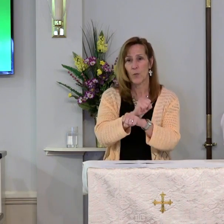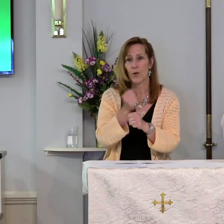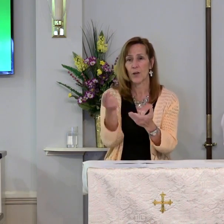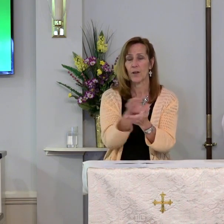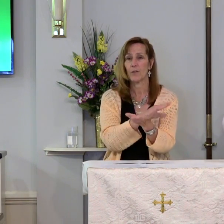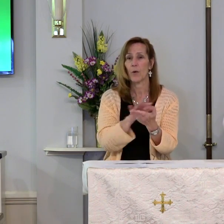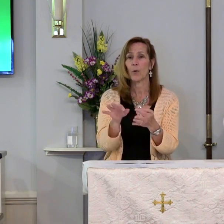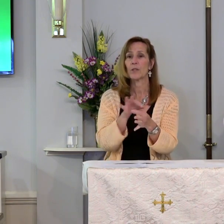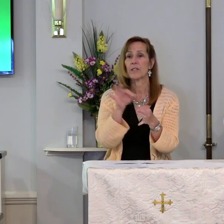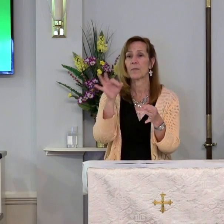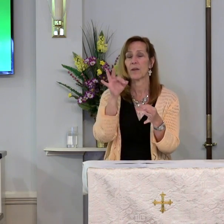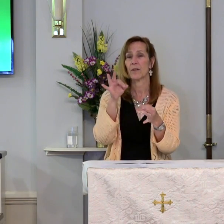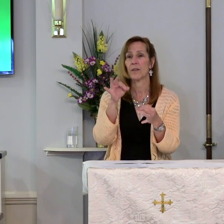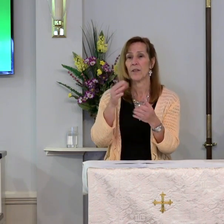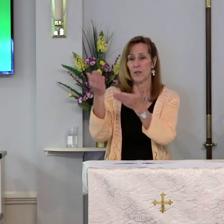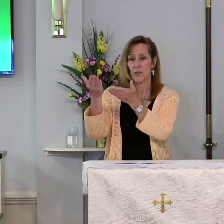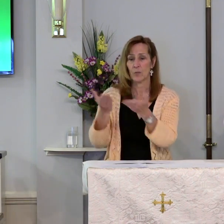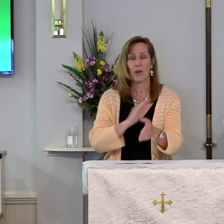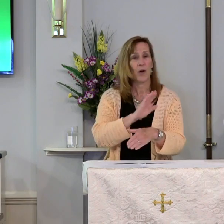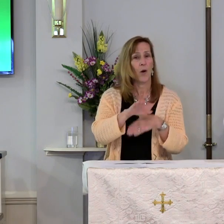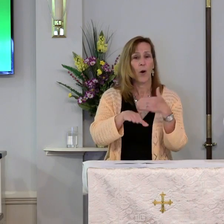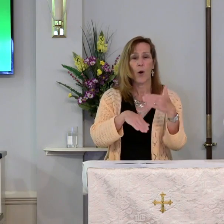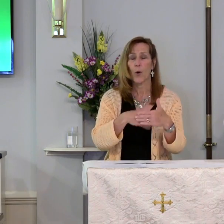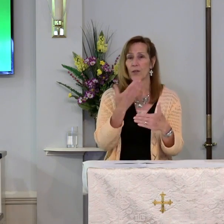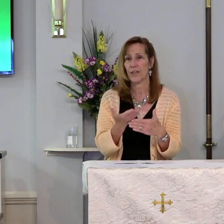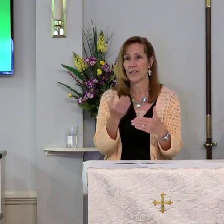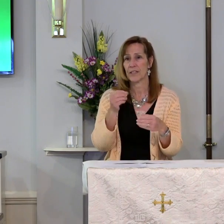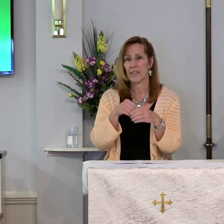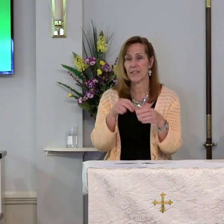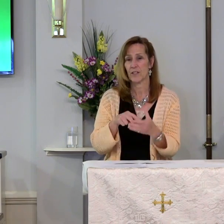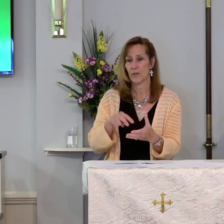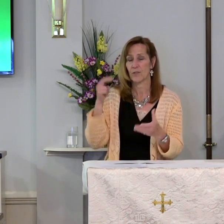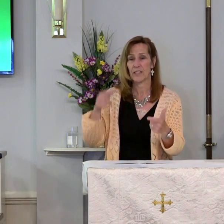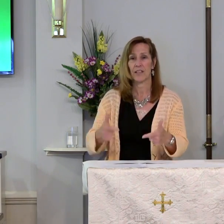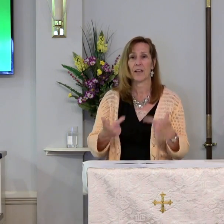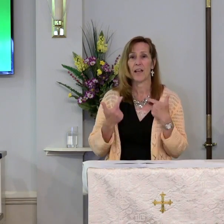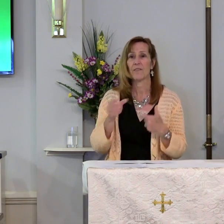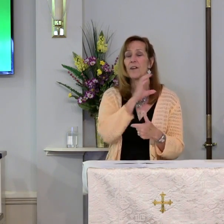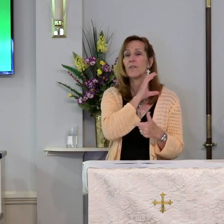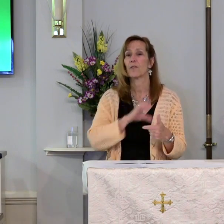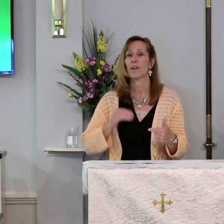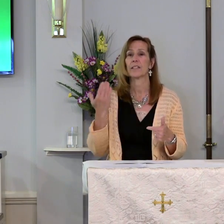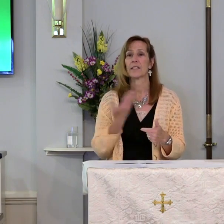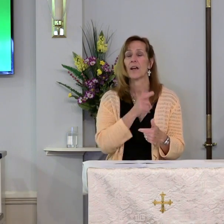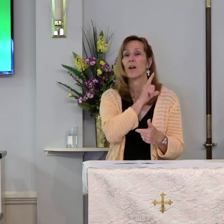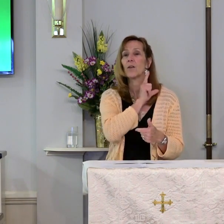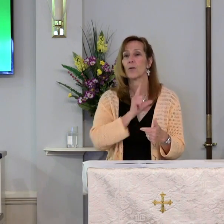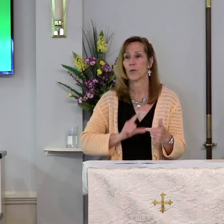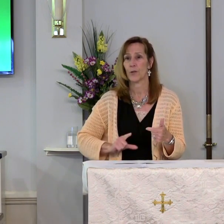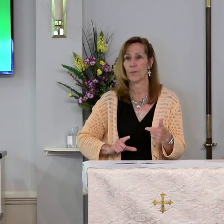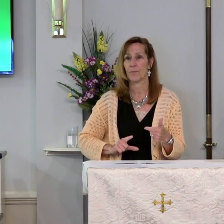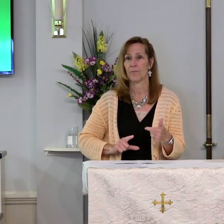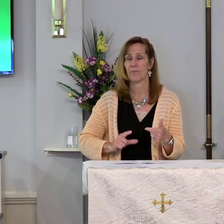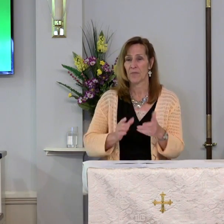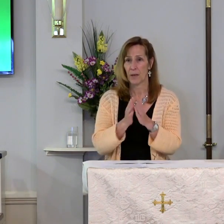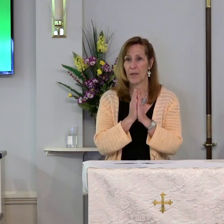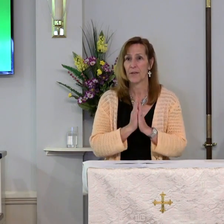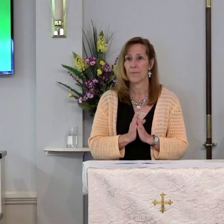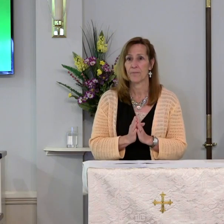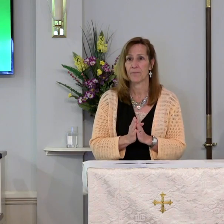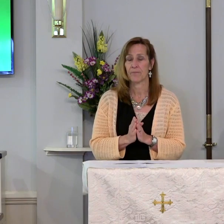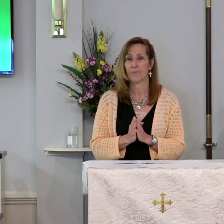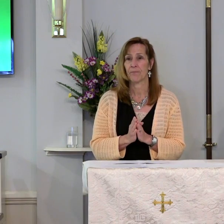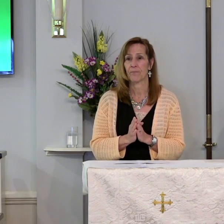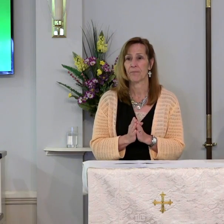your Holy Spirit to bring all things into the risen life of Christ our Lord. Amen.